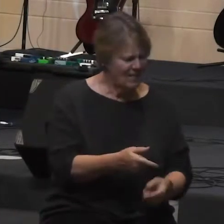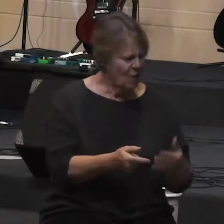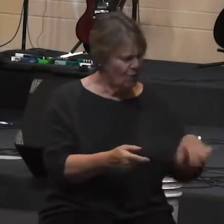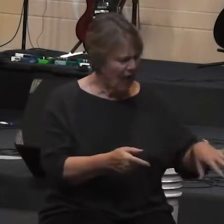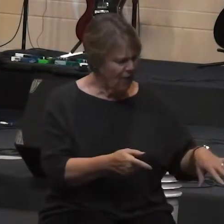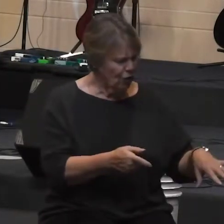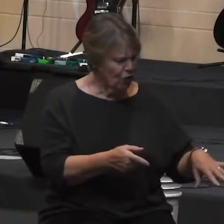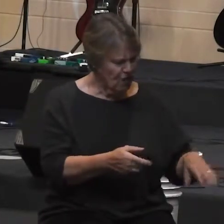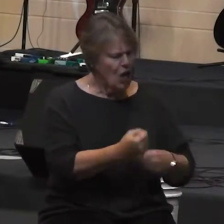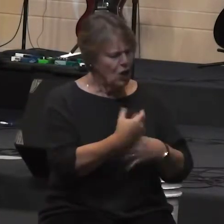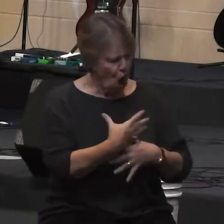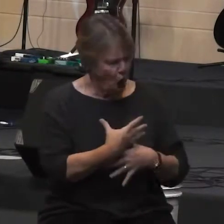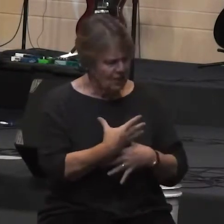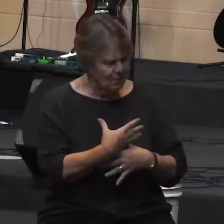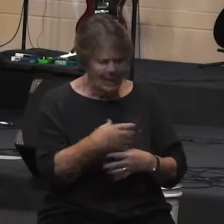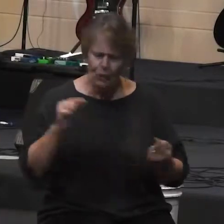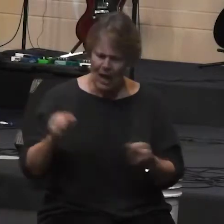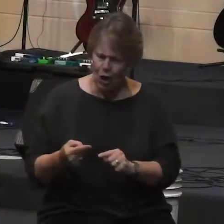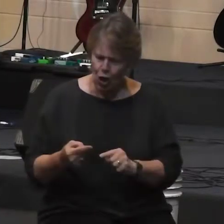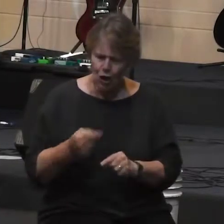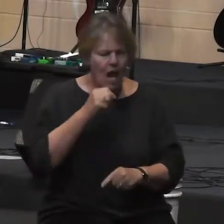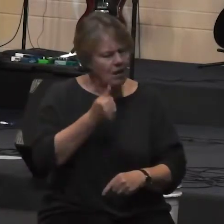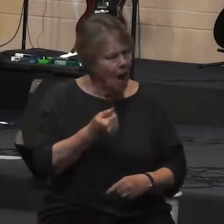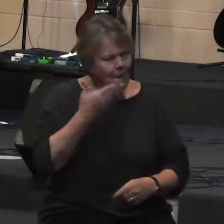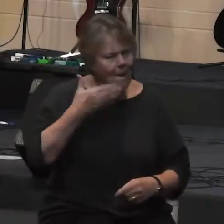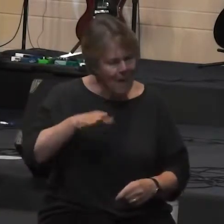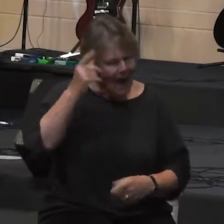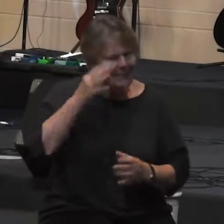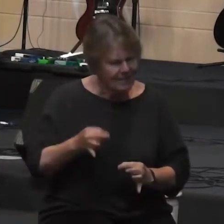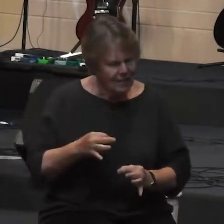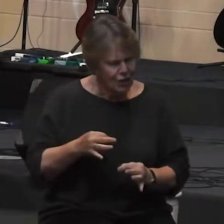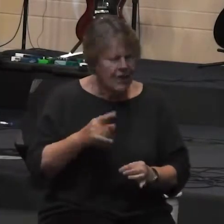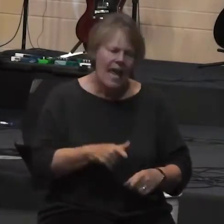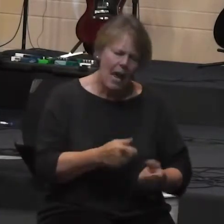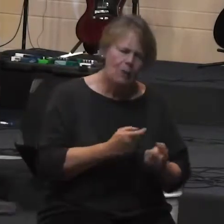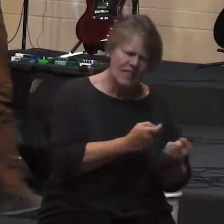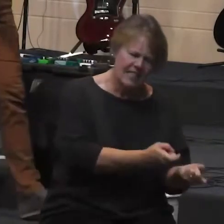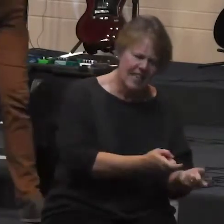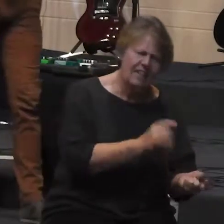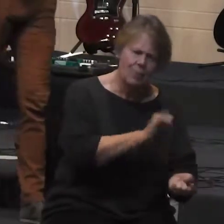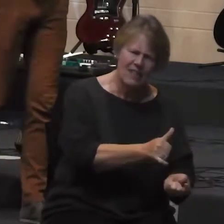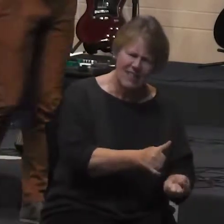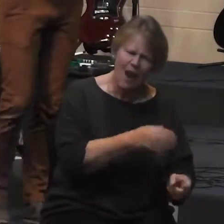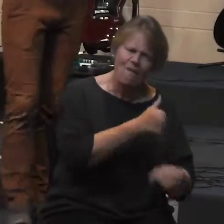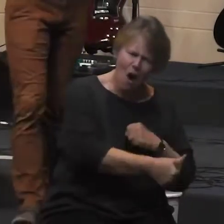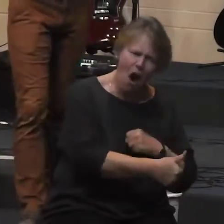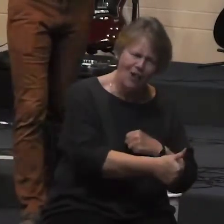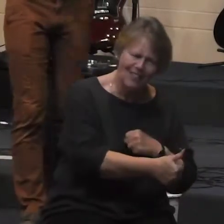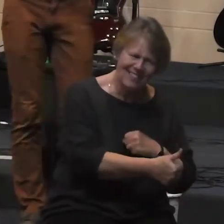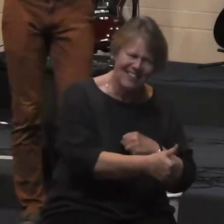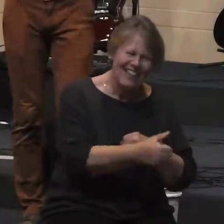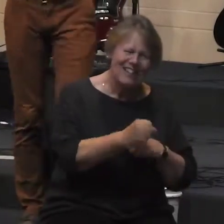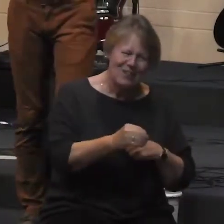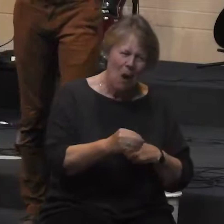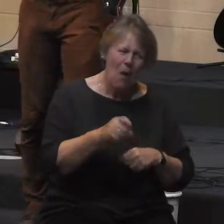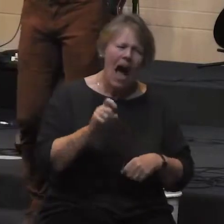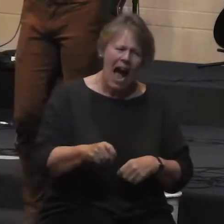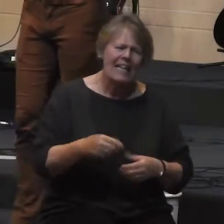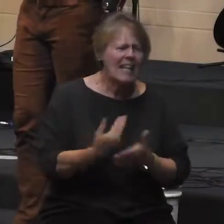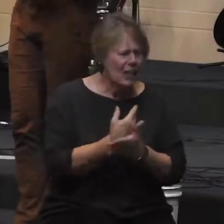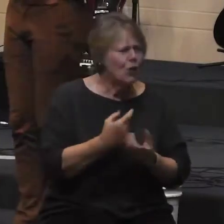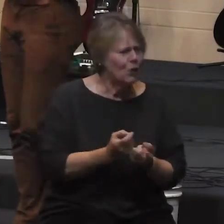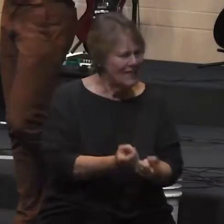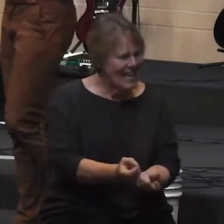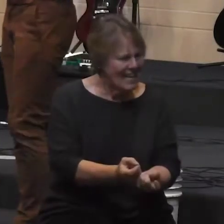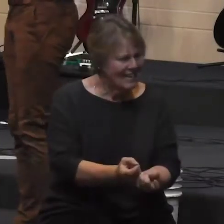get hurt. It wasn't my bad decision that caused me to get hurt. It was the old skis that caused me to get hurt. I need a new pair of skis.